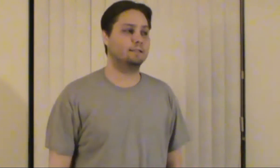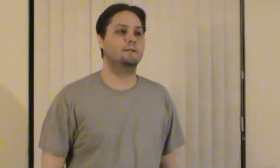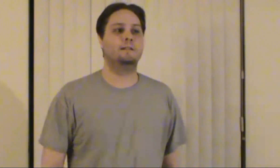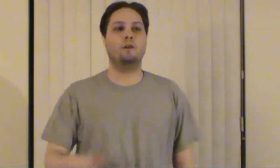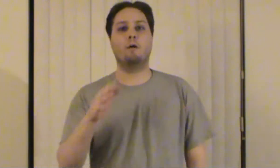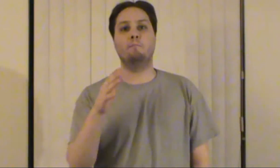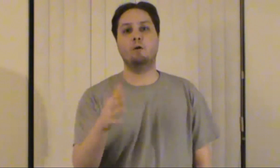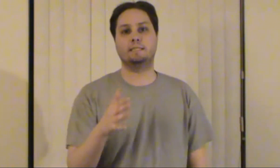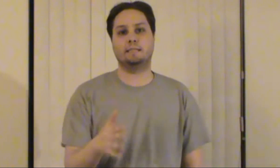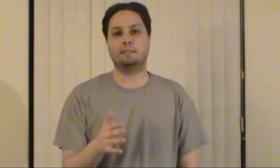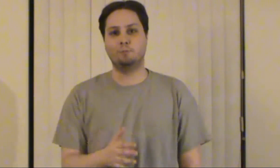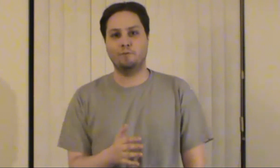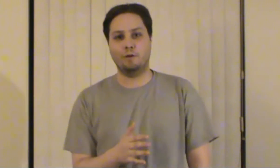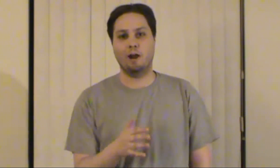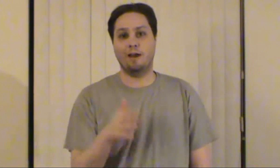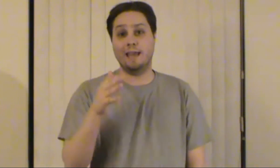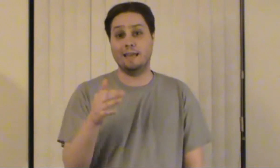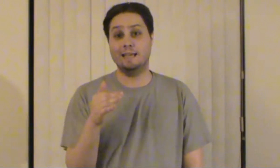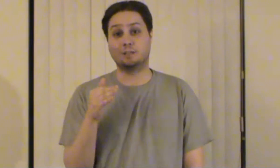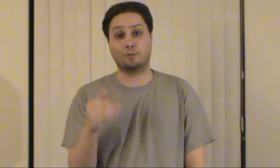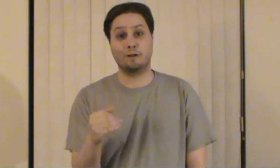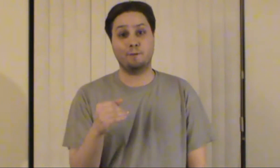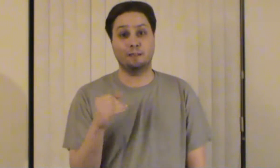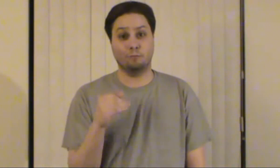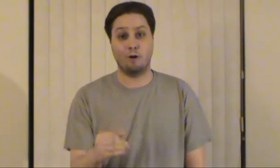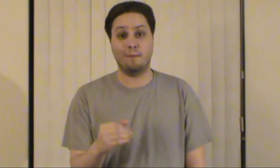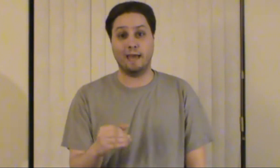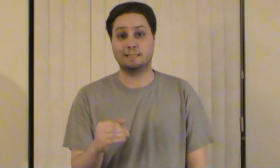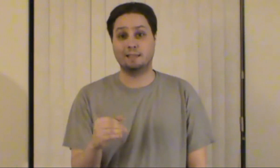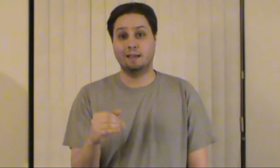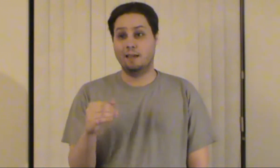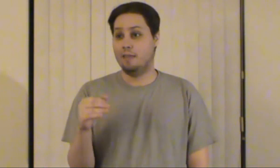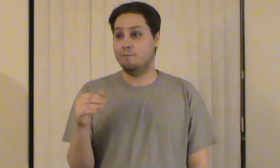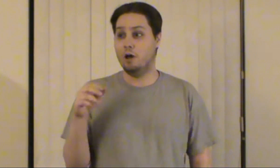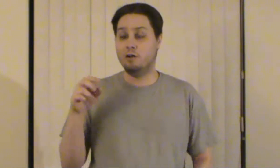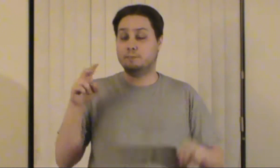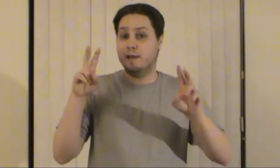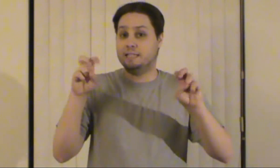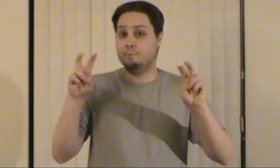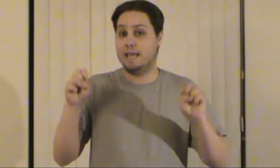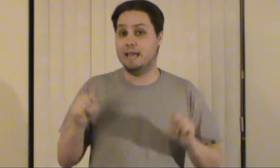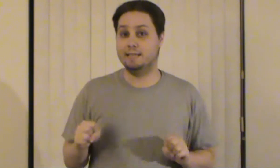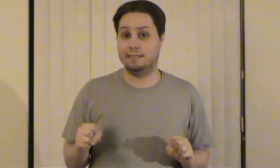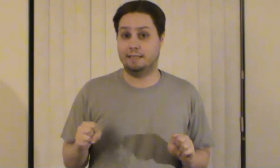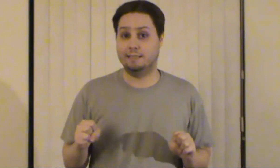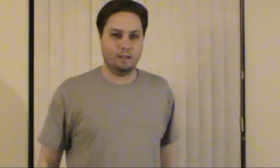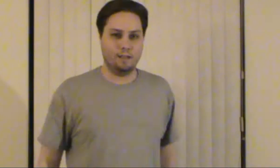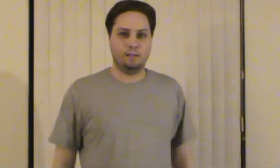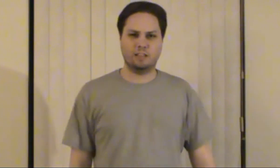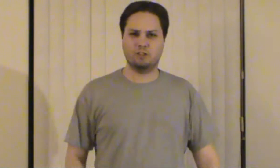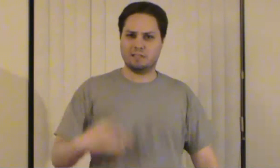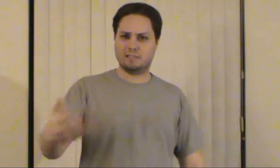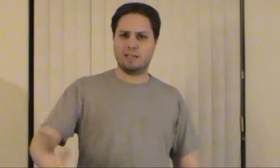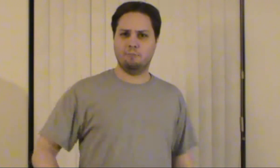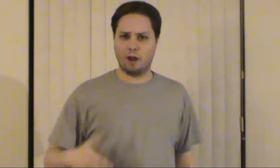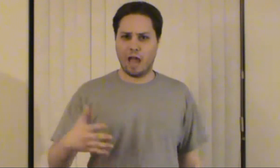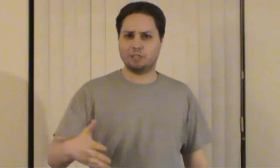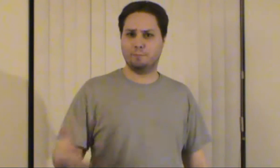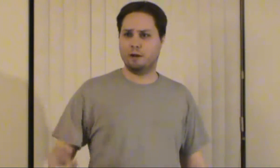there are moments in this movie where it is creepy in the romance even though it's meant to be innocent like there's a scene where asher